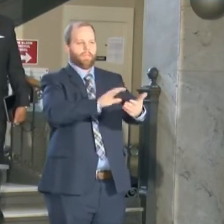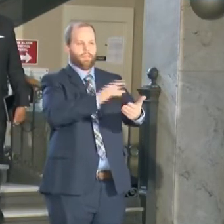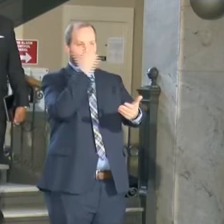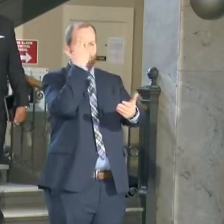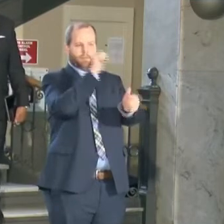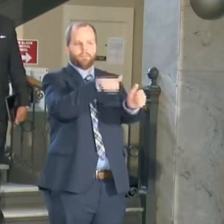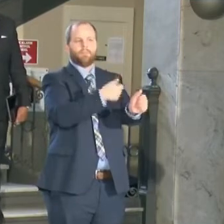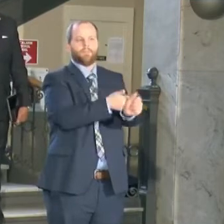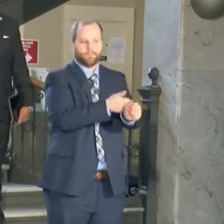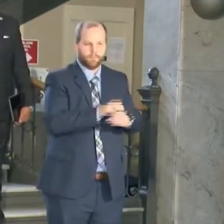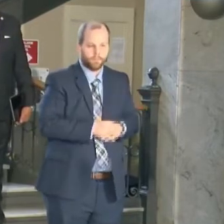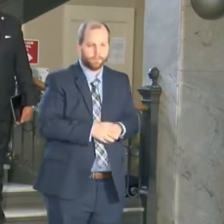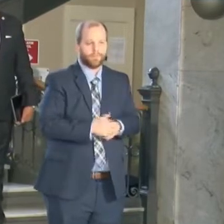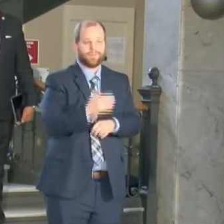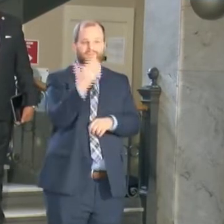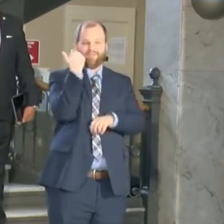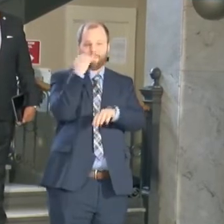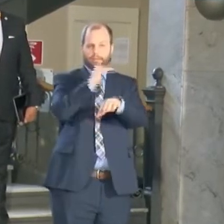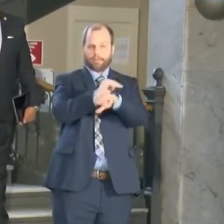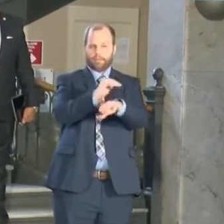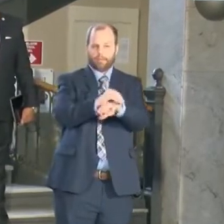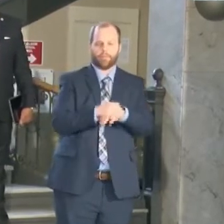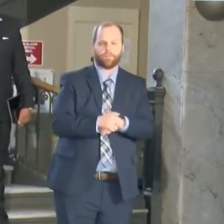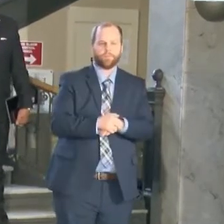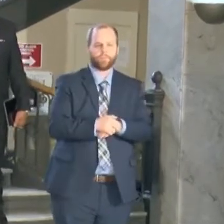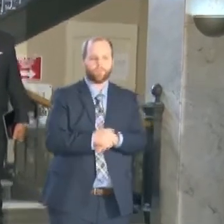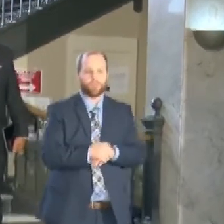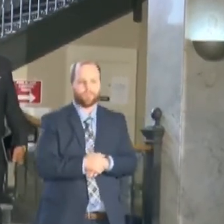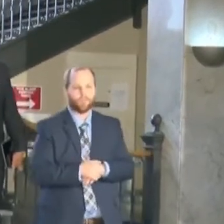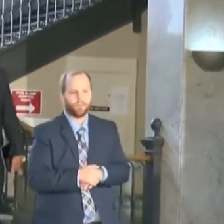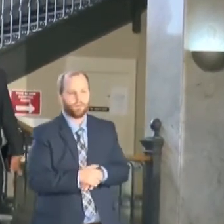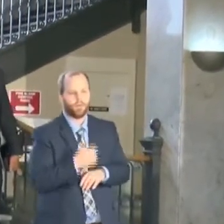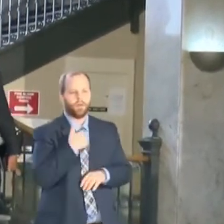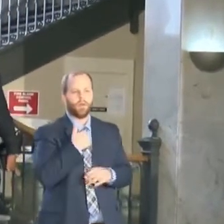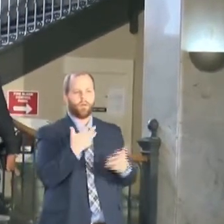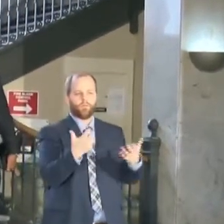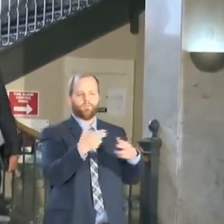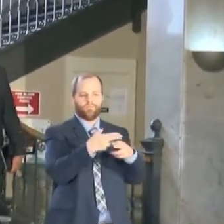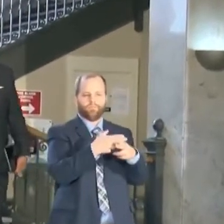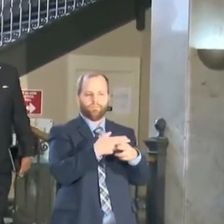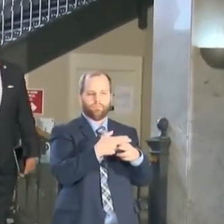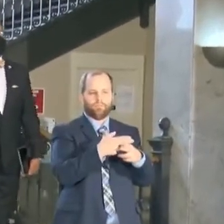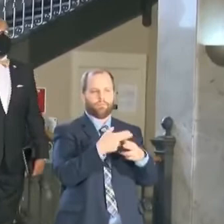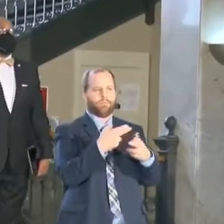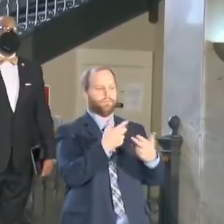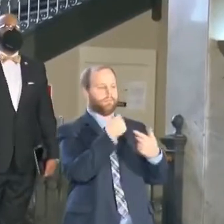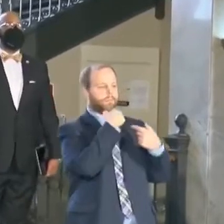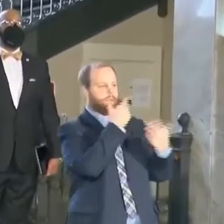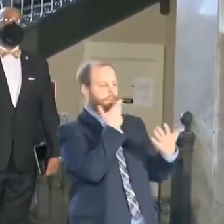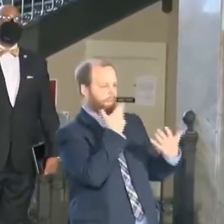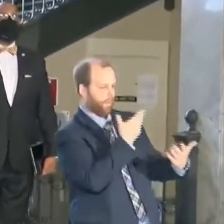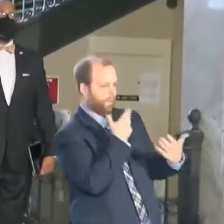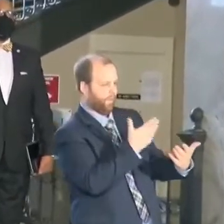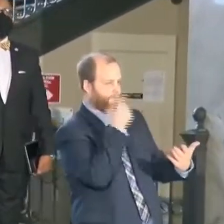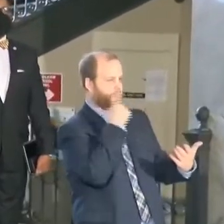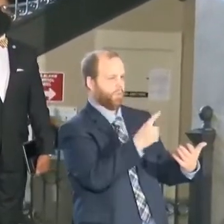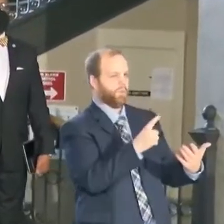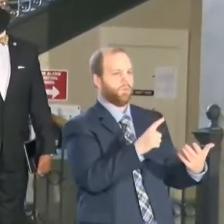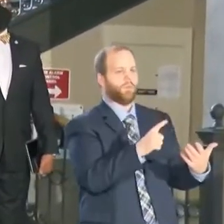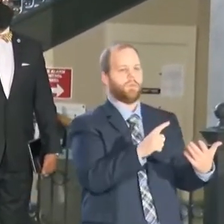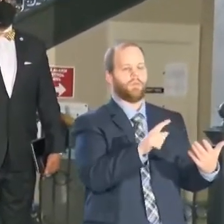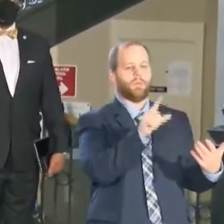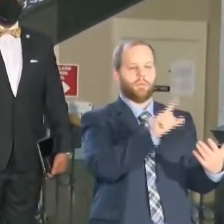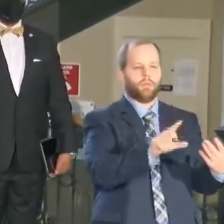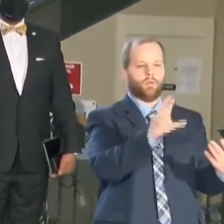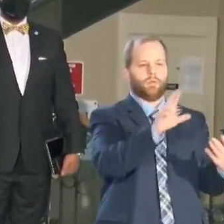Last night, in addition, I want to take time to share appreciation to the men and women of the Little Rock City Board of